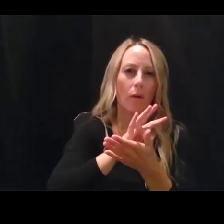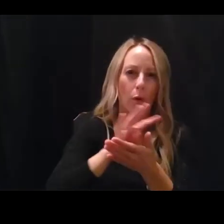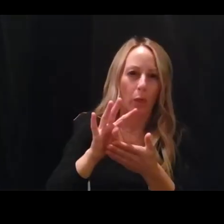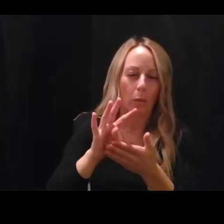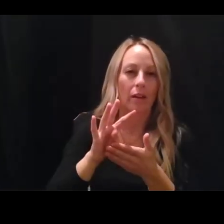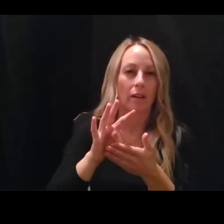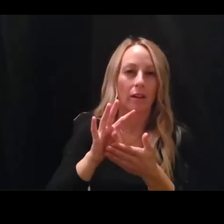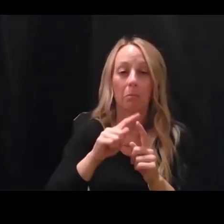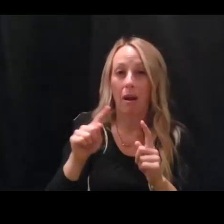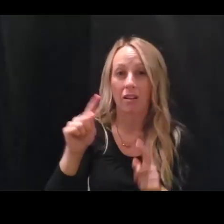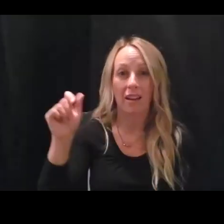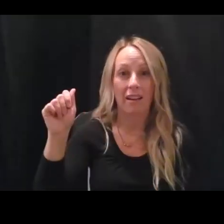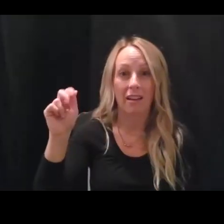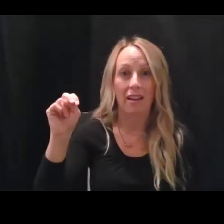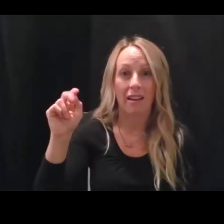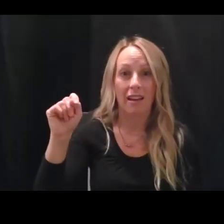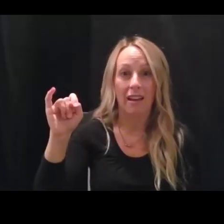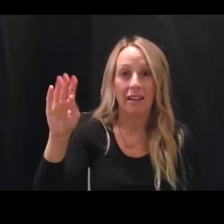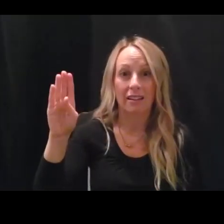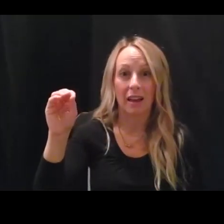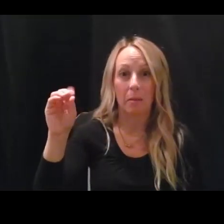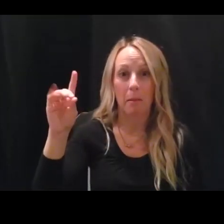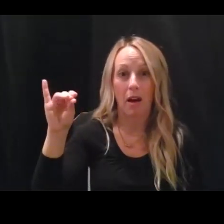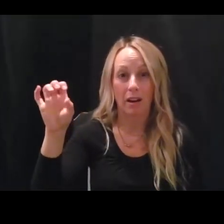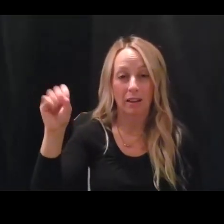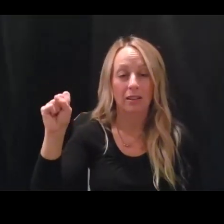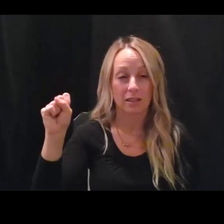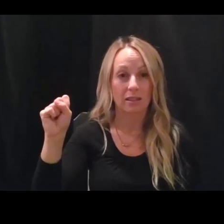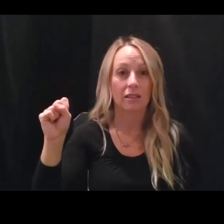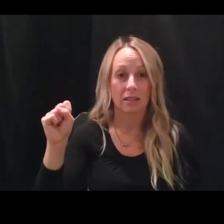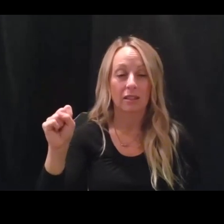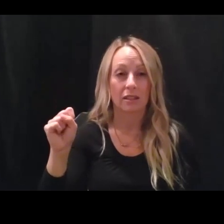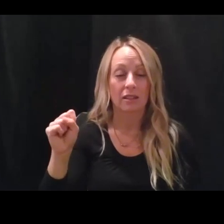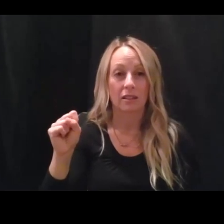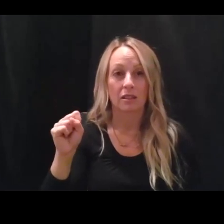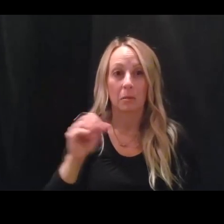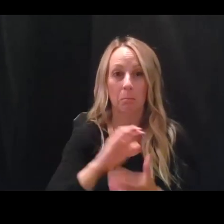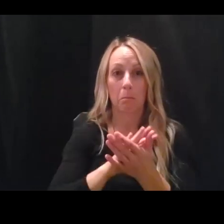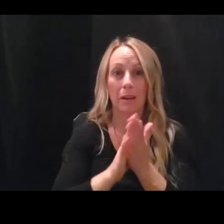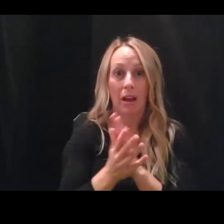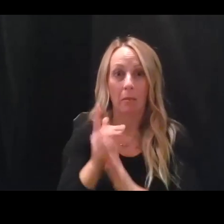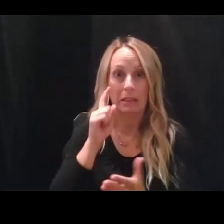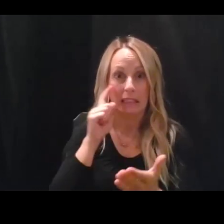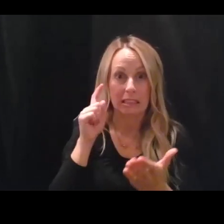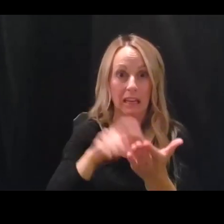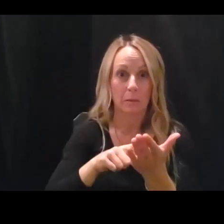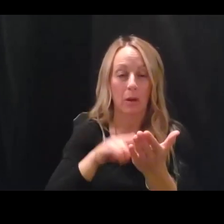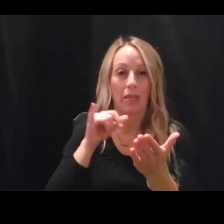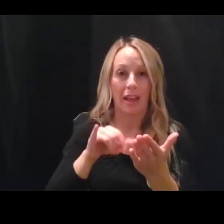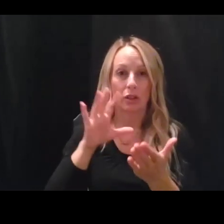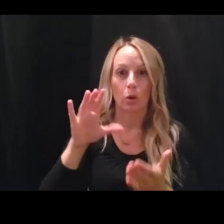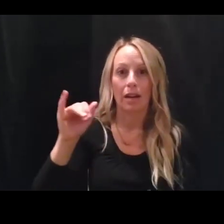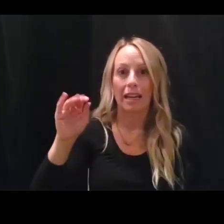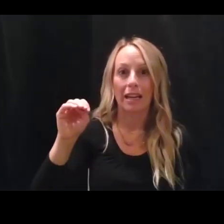Antibodies come up in people who are symptomatic. Antibodies become detectable. That is the immune response to the